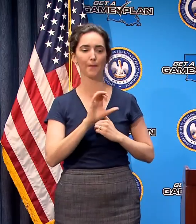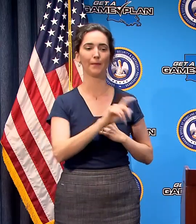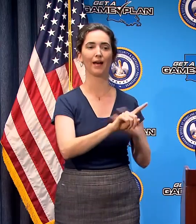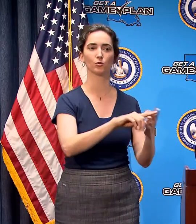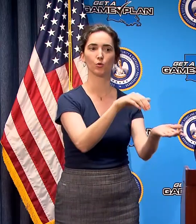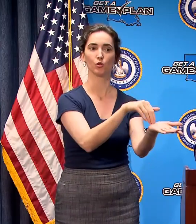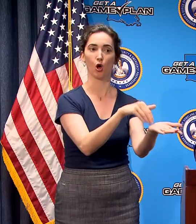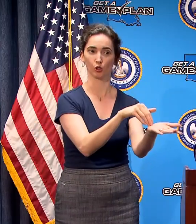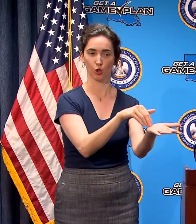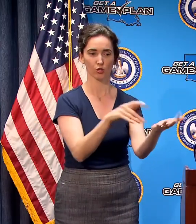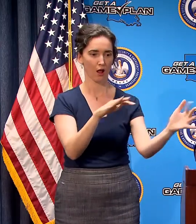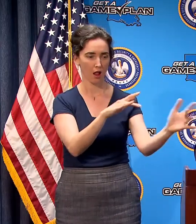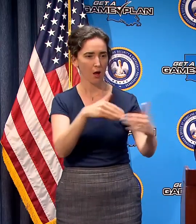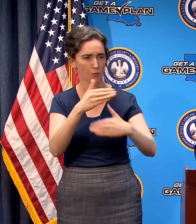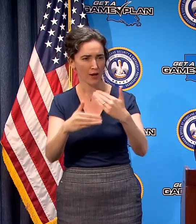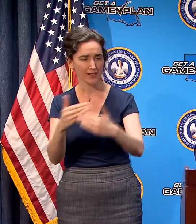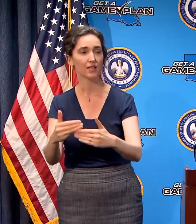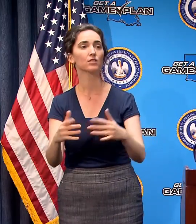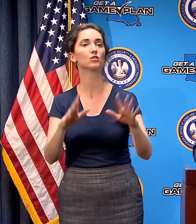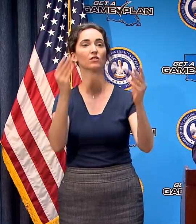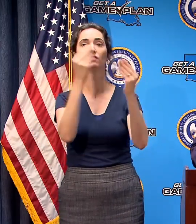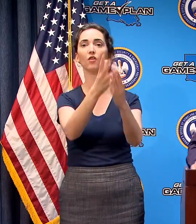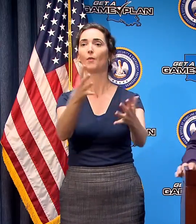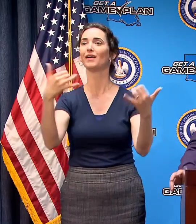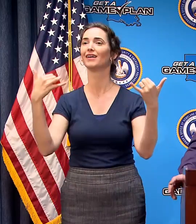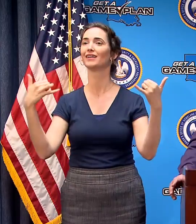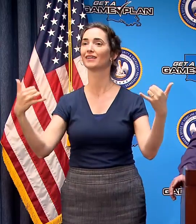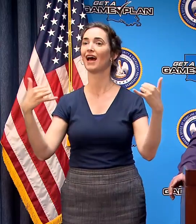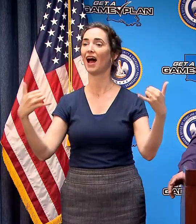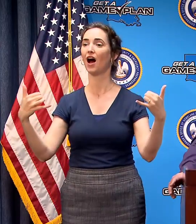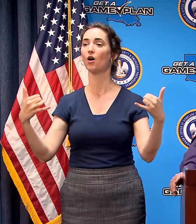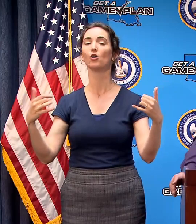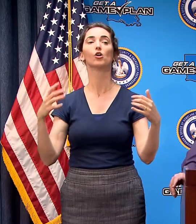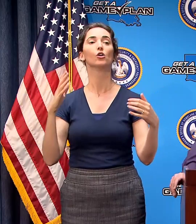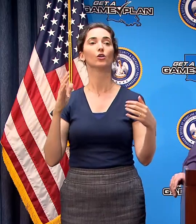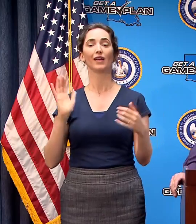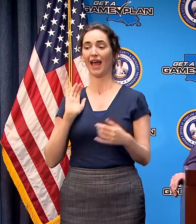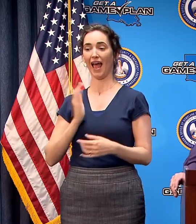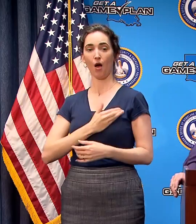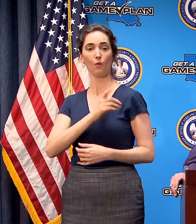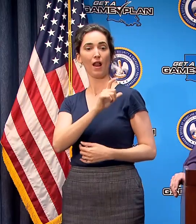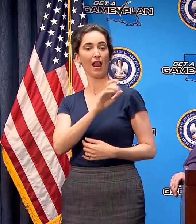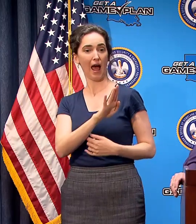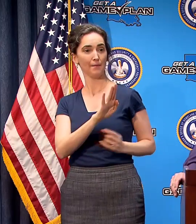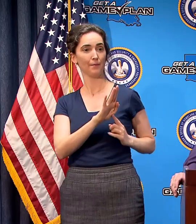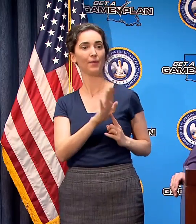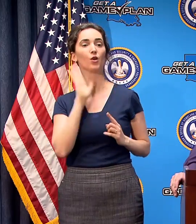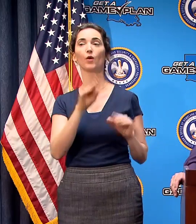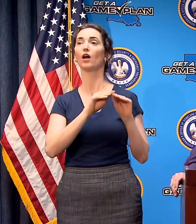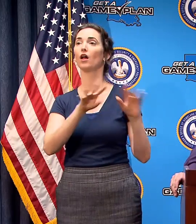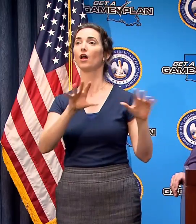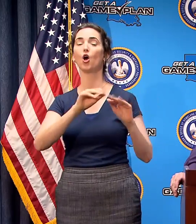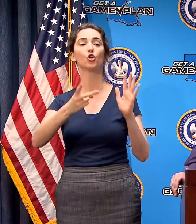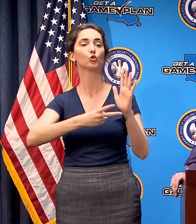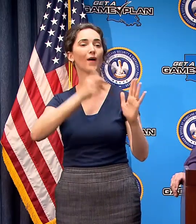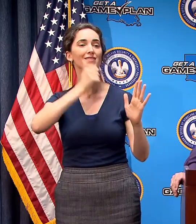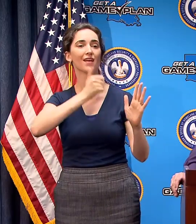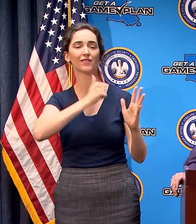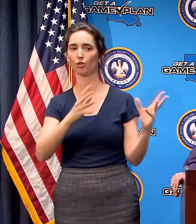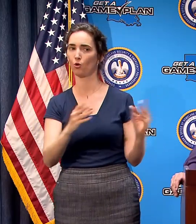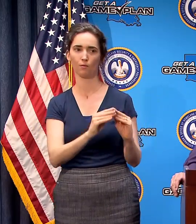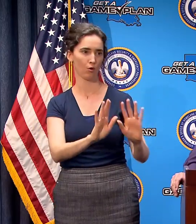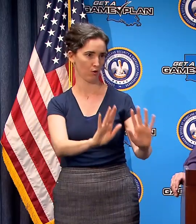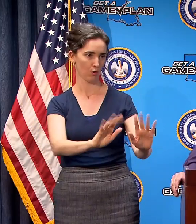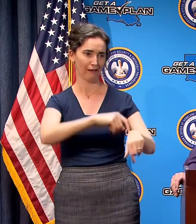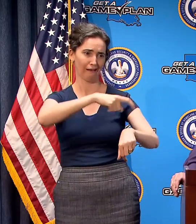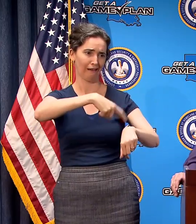so I have decided that we are not going to keep asking our lab to disseminate this information twice a day so